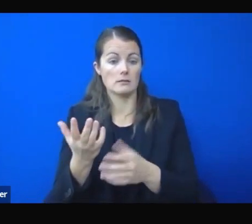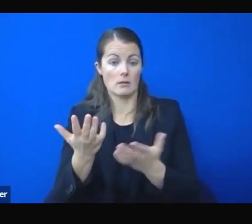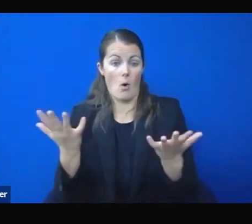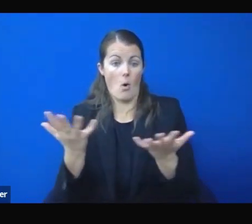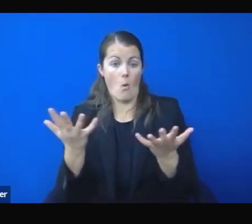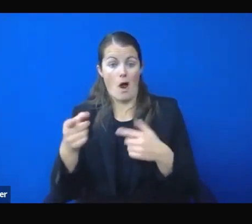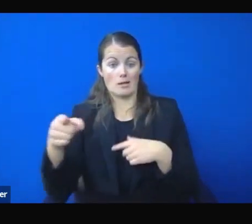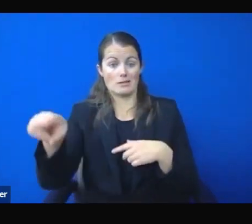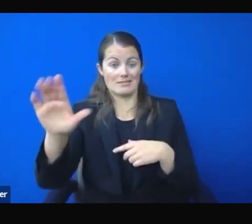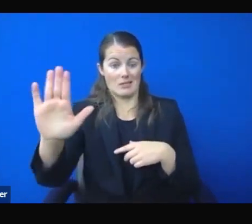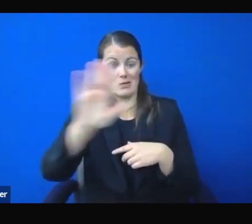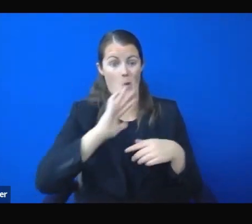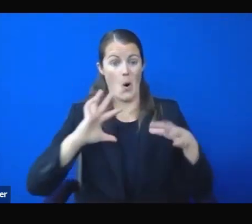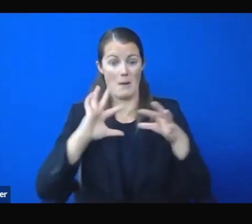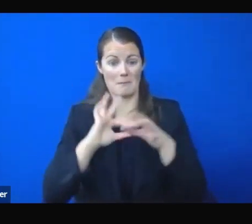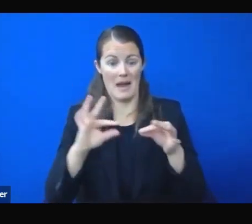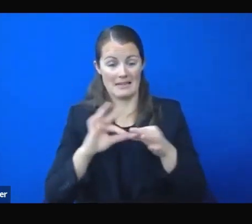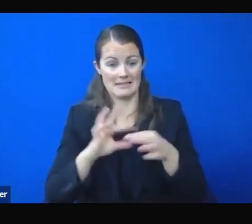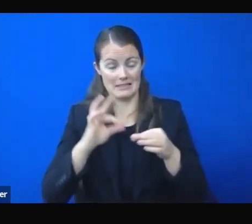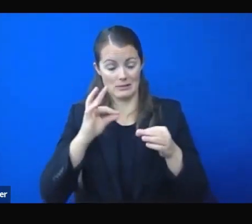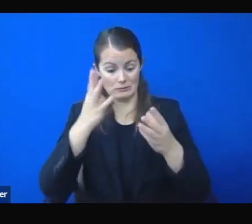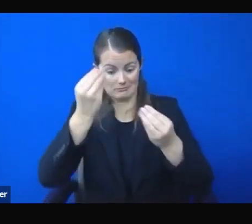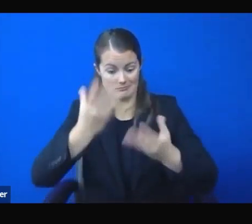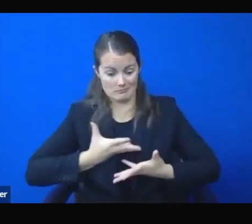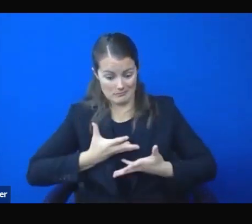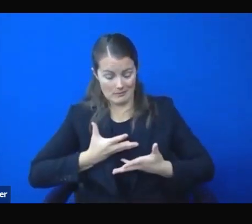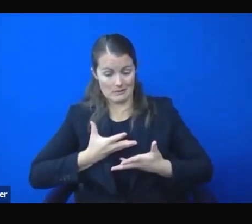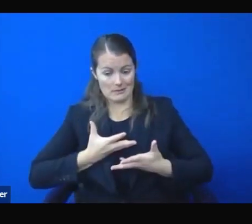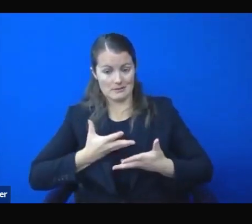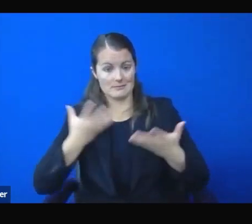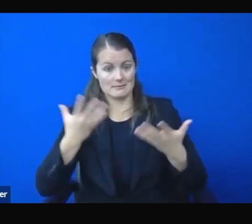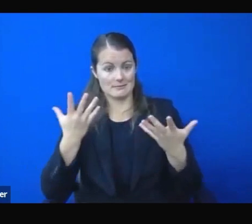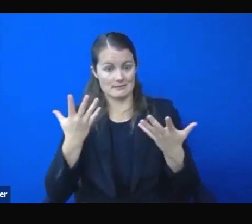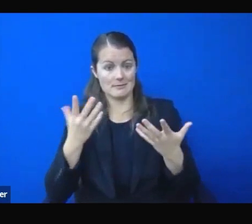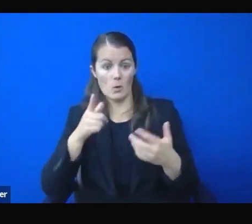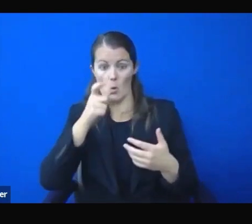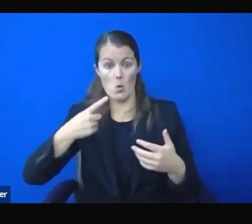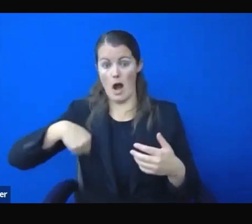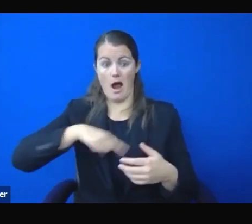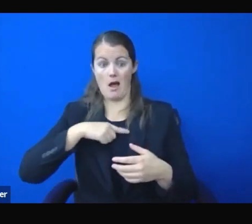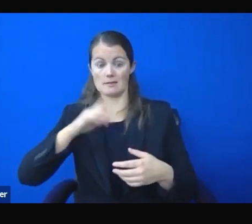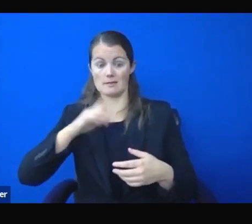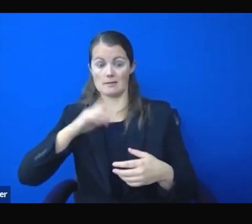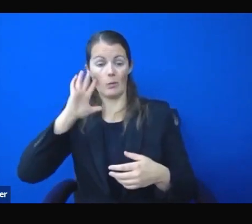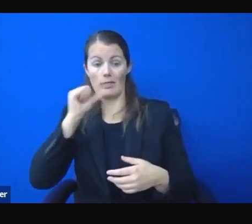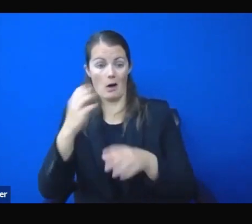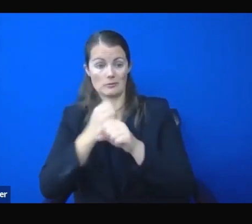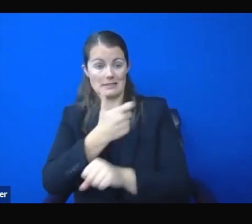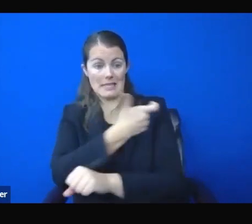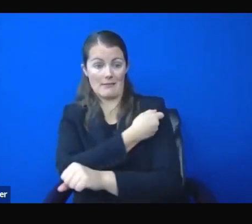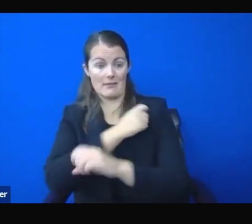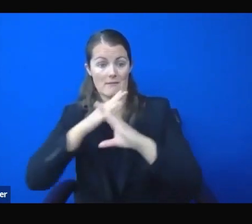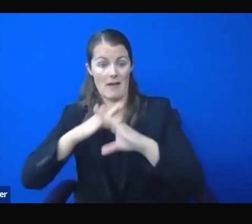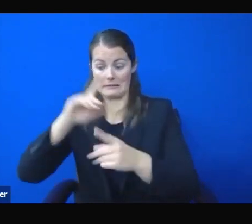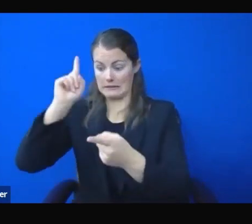who won't be vaccinated right away. Well, my message to the majority of people that won't be receiving it. And